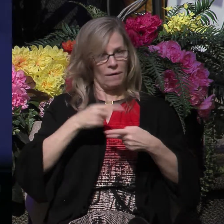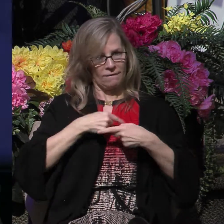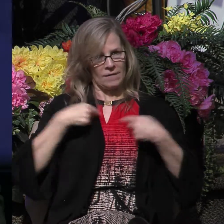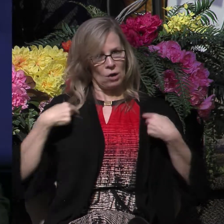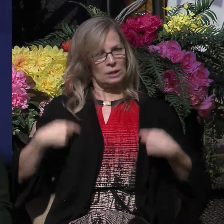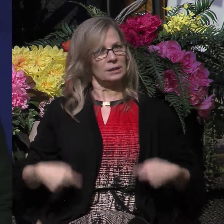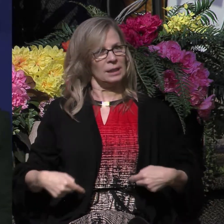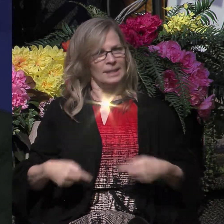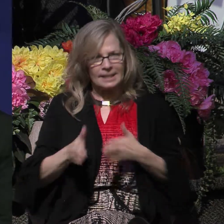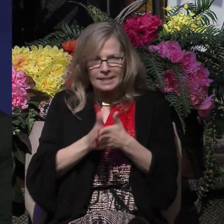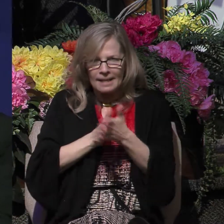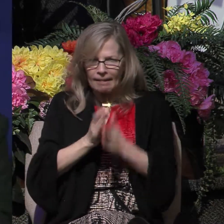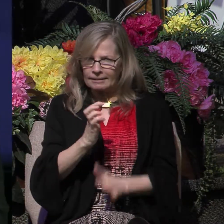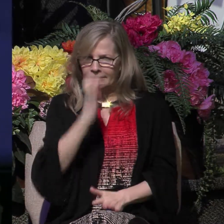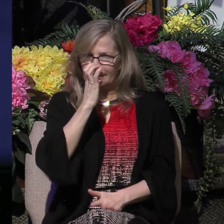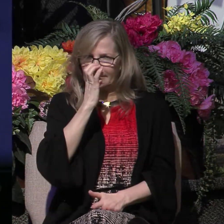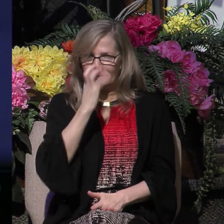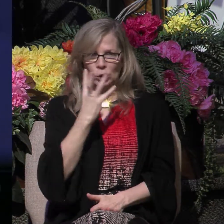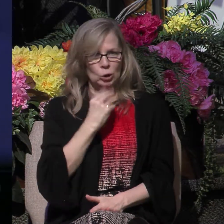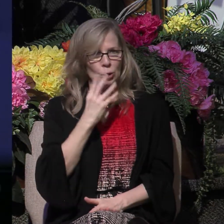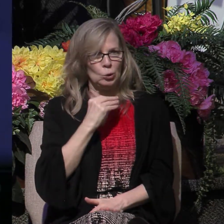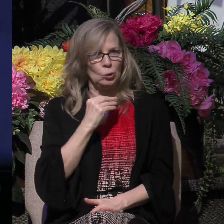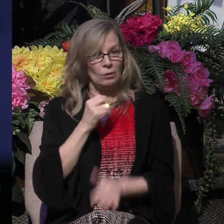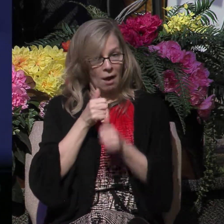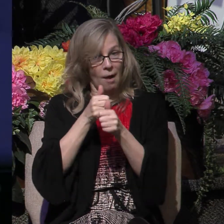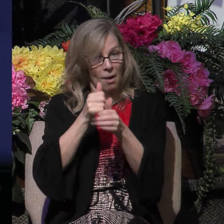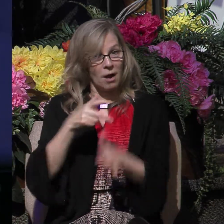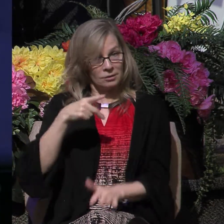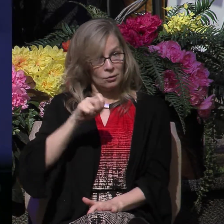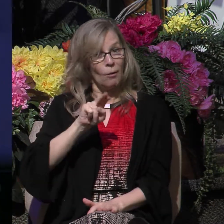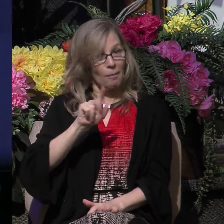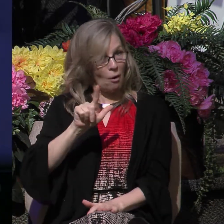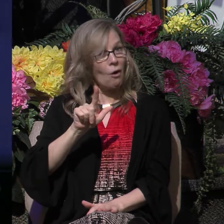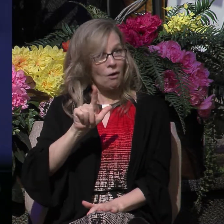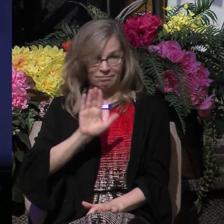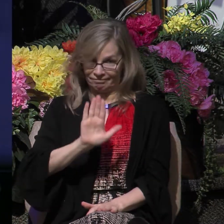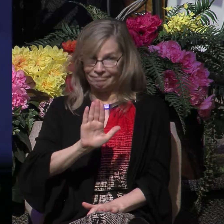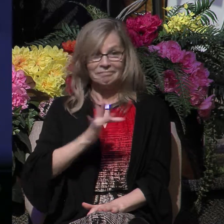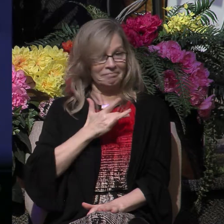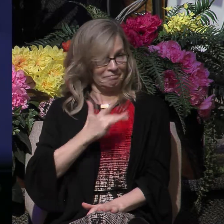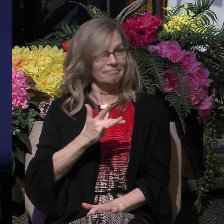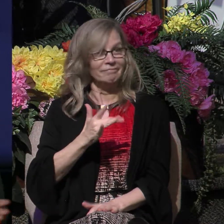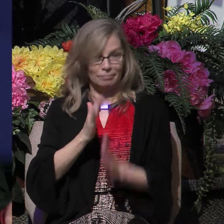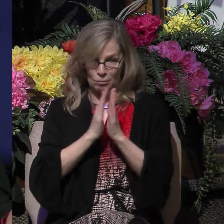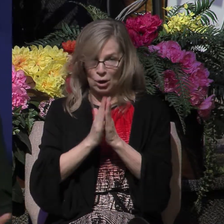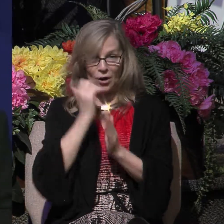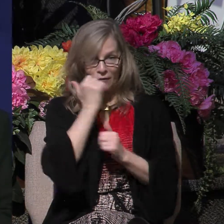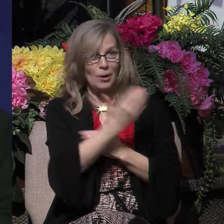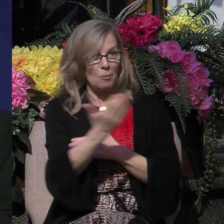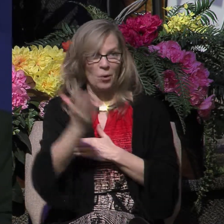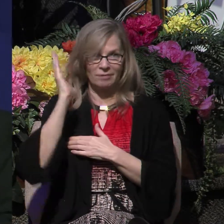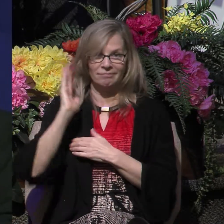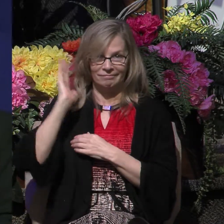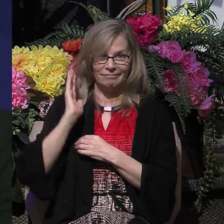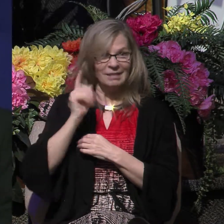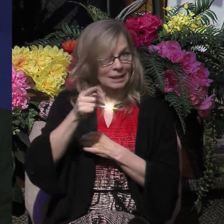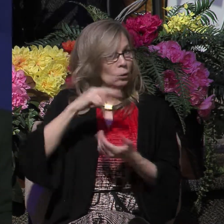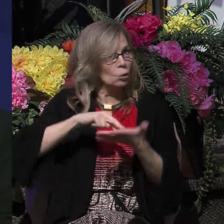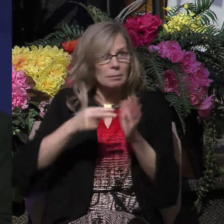Jew, the Apostle Paul would certainly have prayed this prayer each morning. And he certainly would have meant it. And he did mean it.